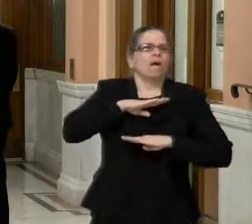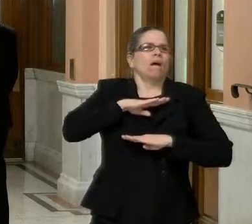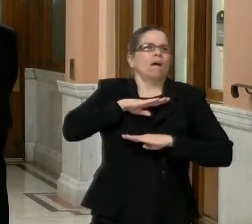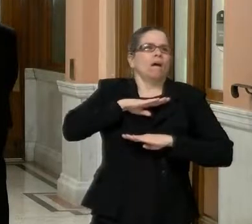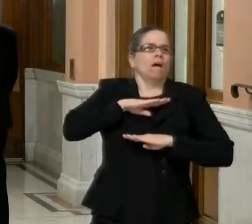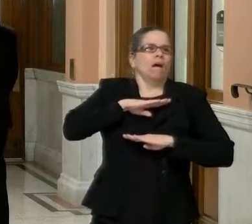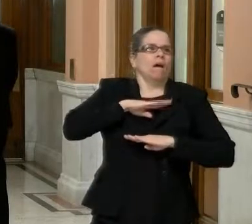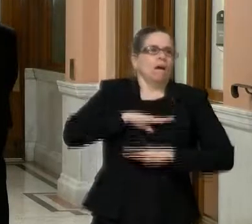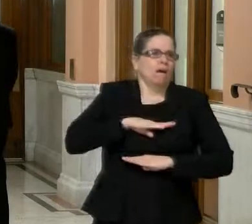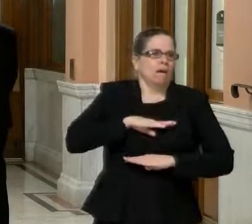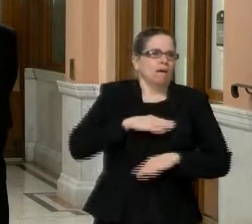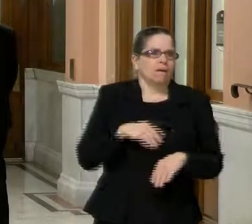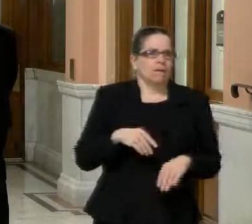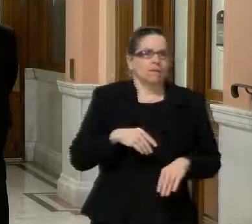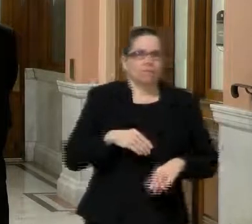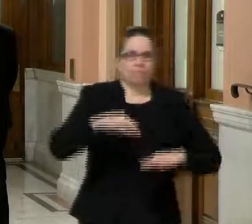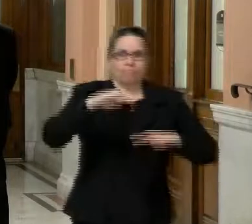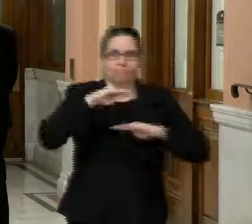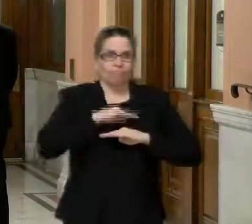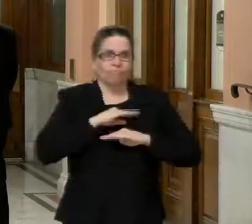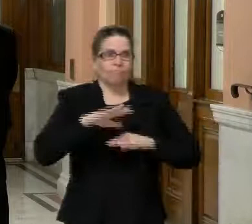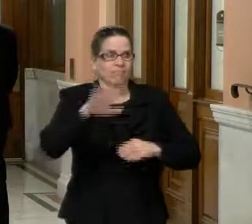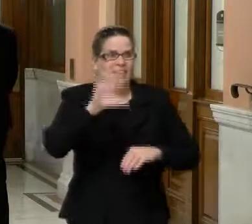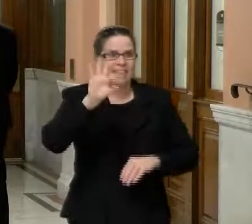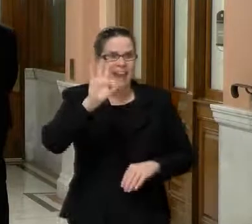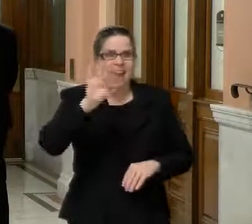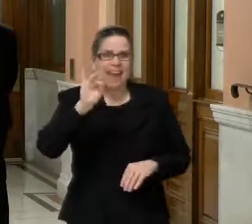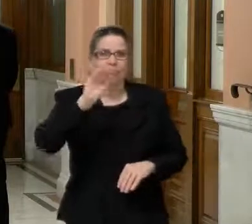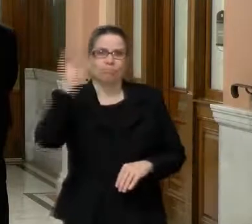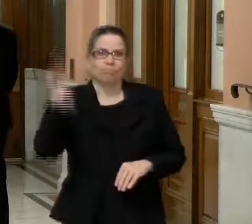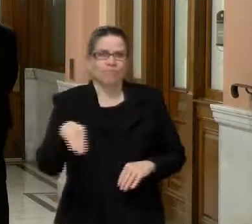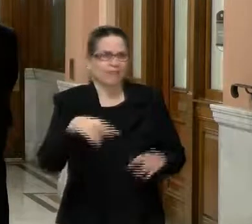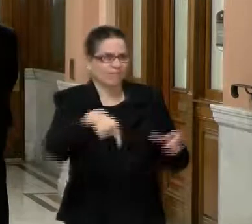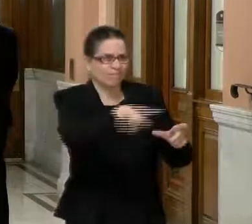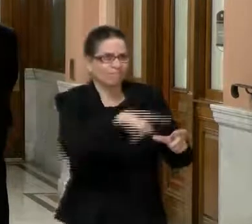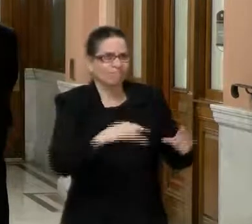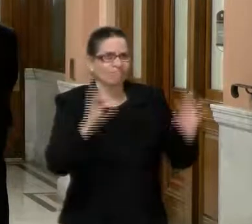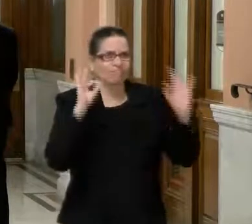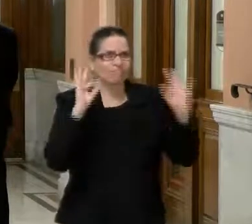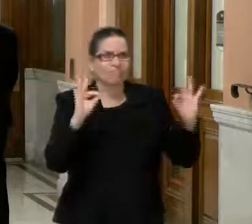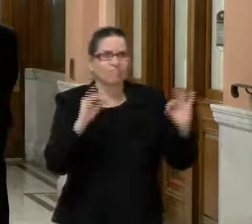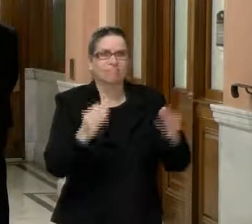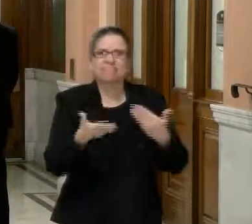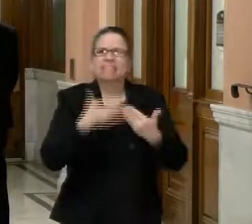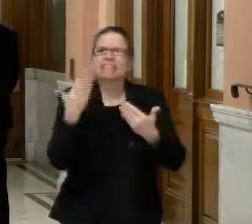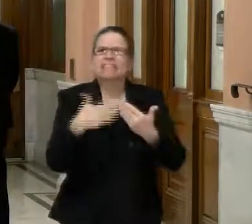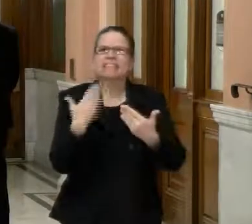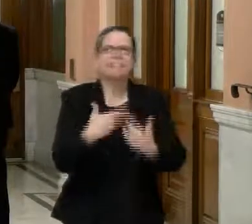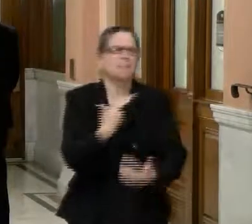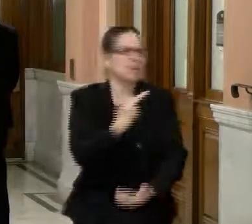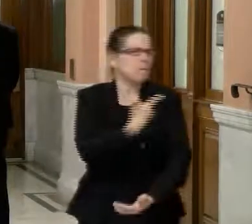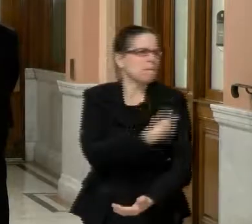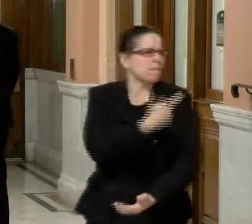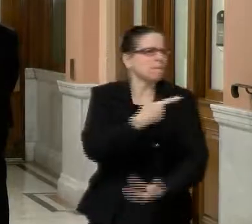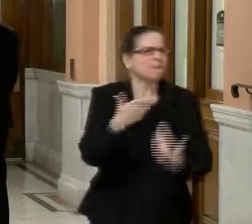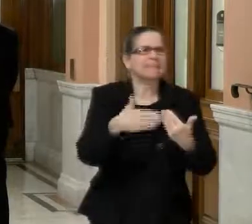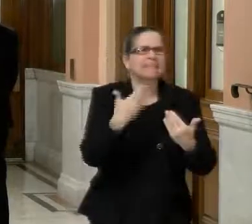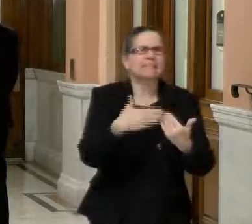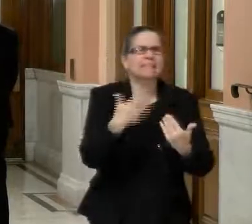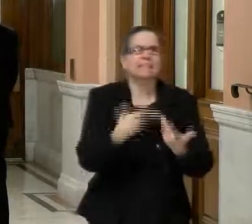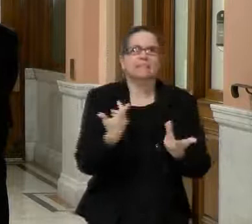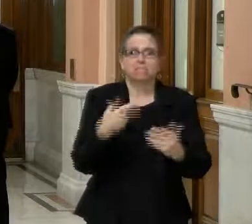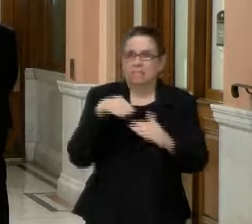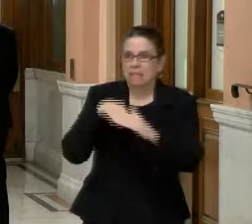grades and, um, it's a quick, painless, easy process in and out really